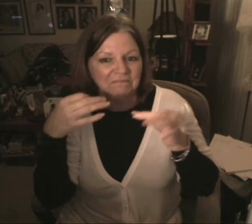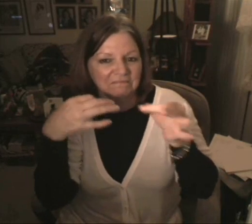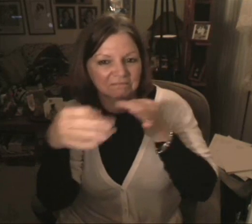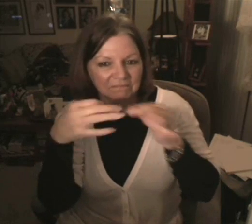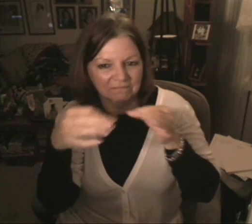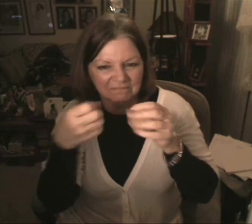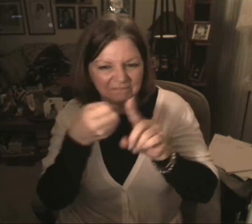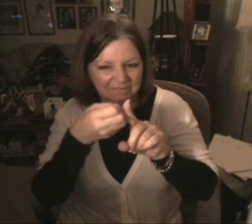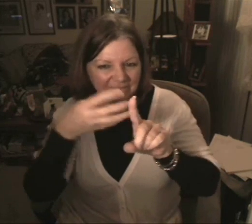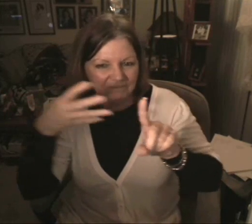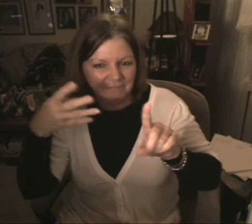Not at all.